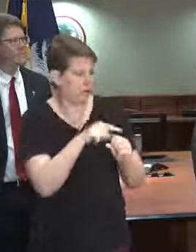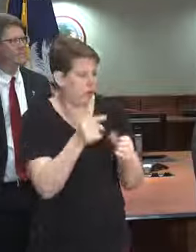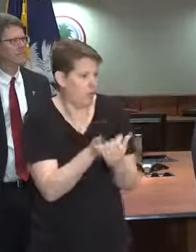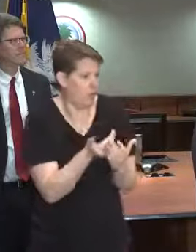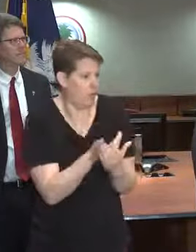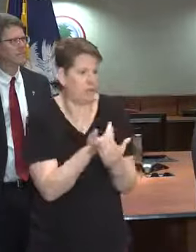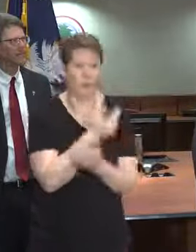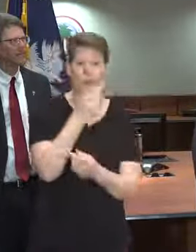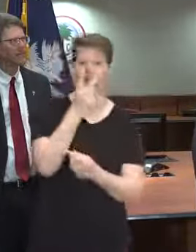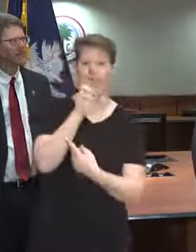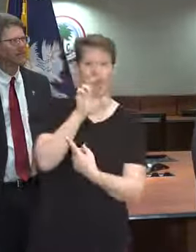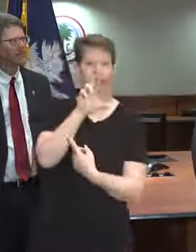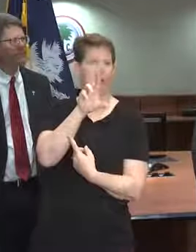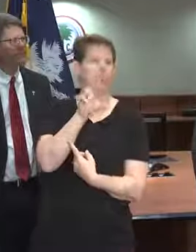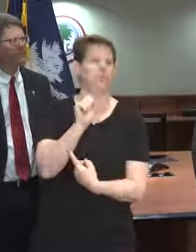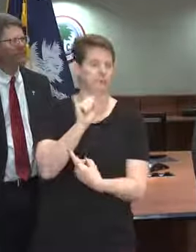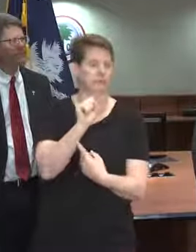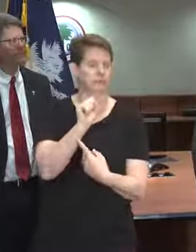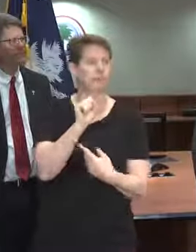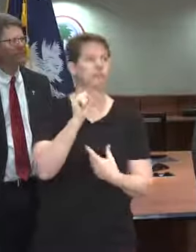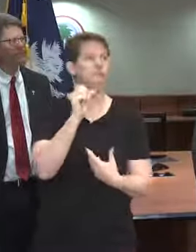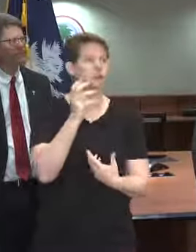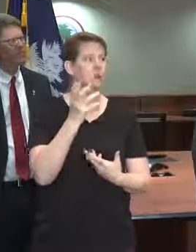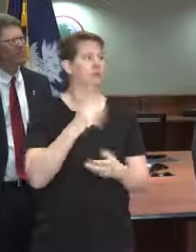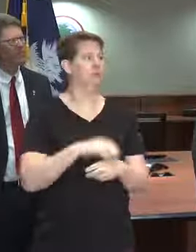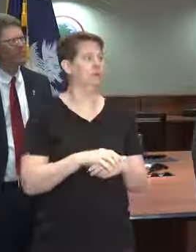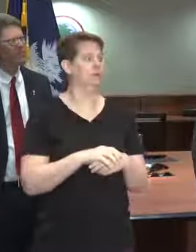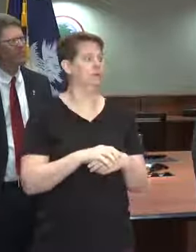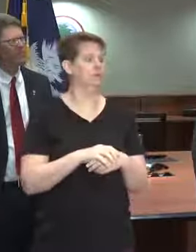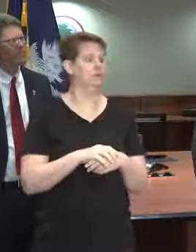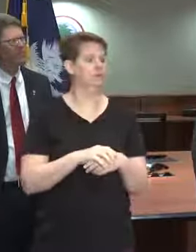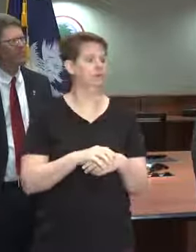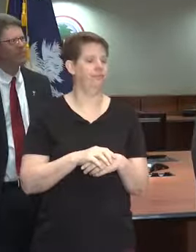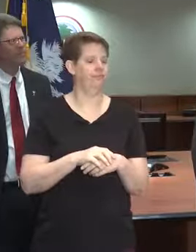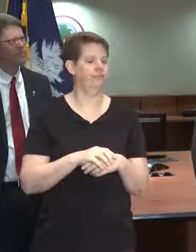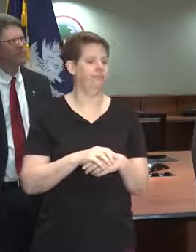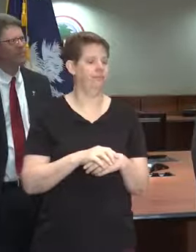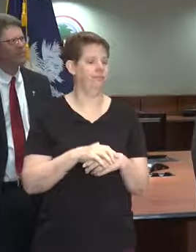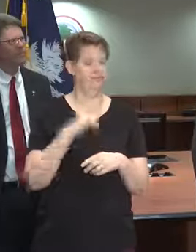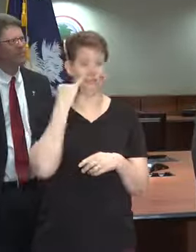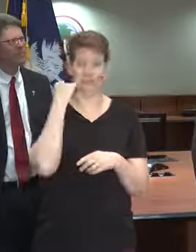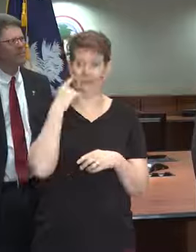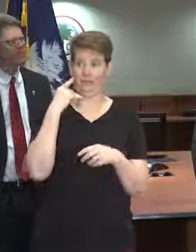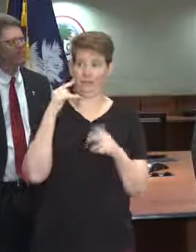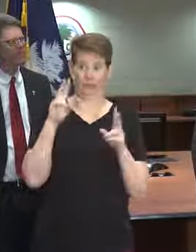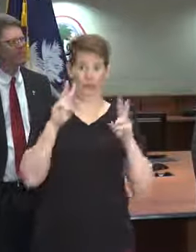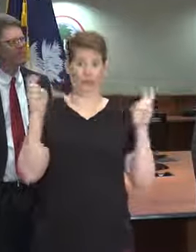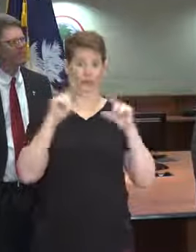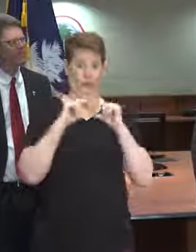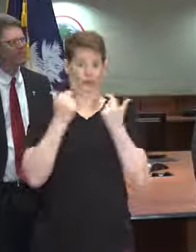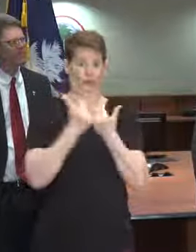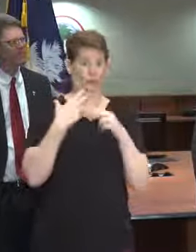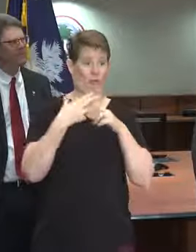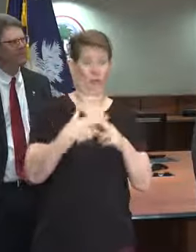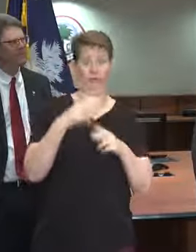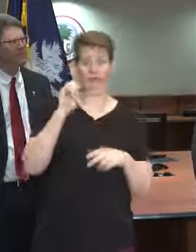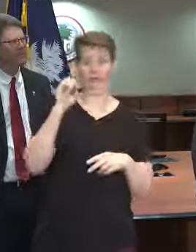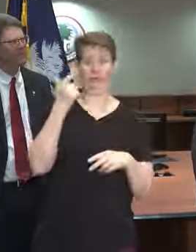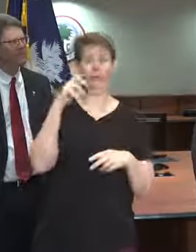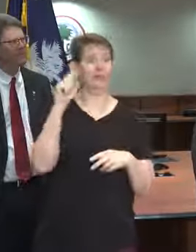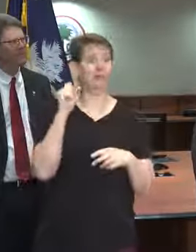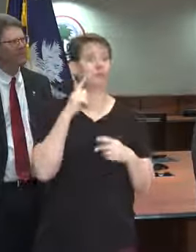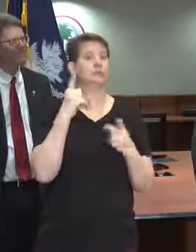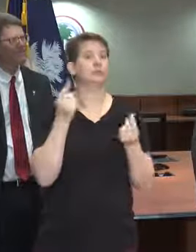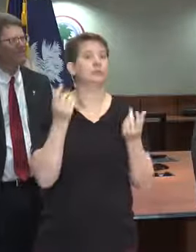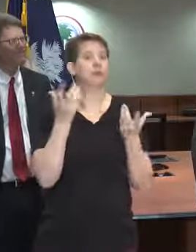virus. But I would say to, if I could poke the group, the Eagles, my advice is to take it